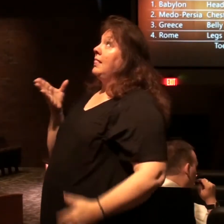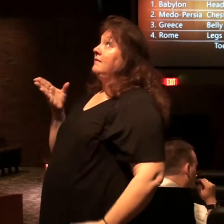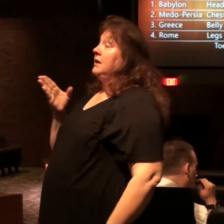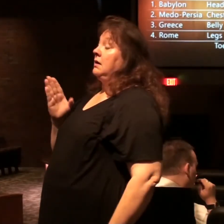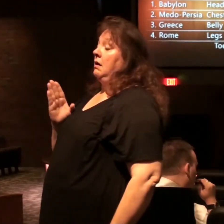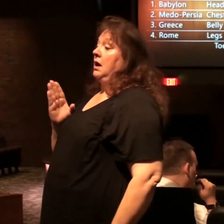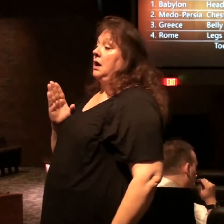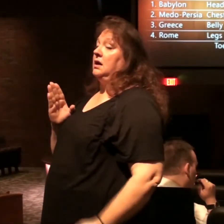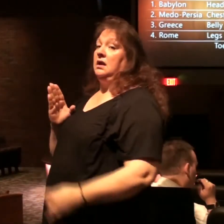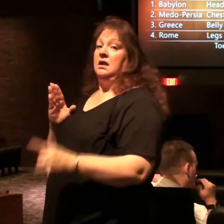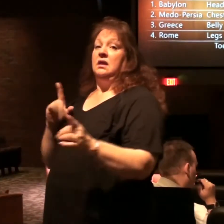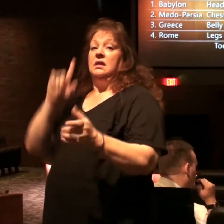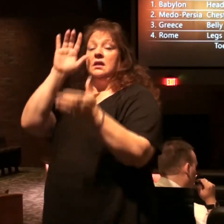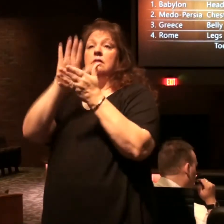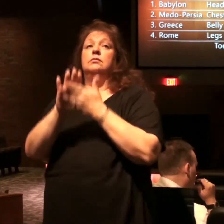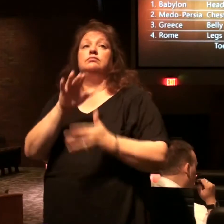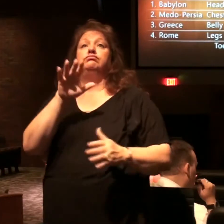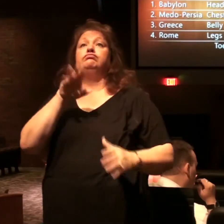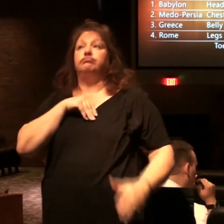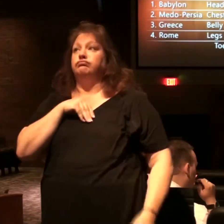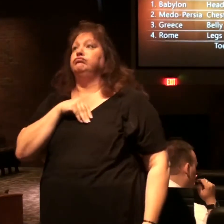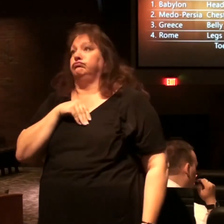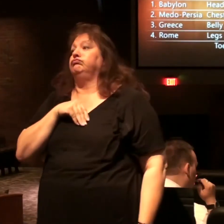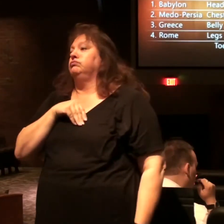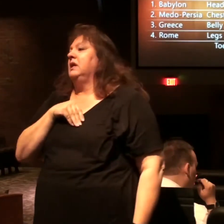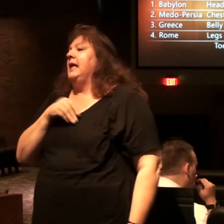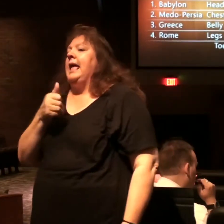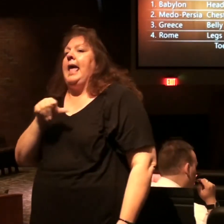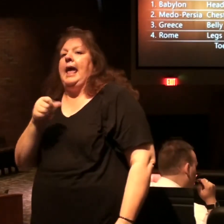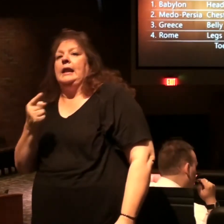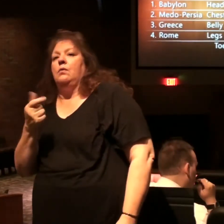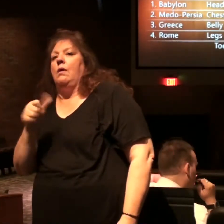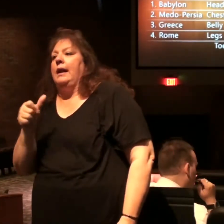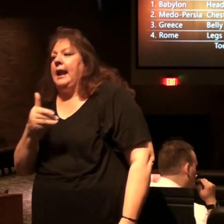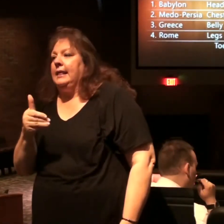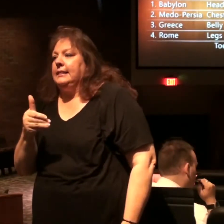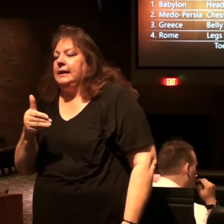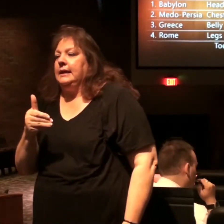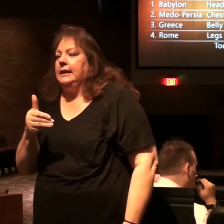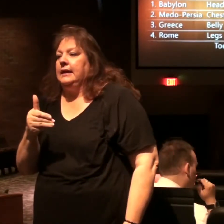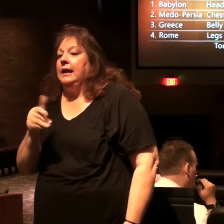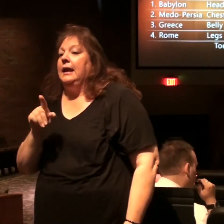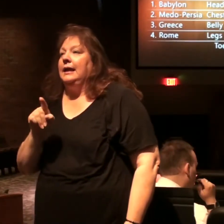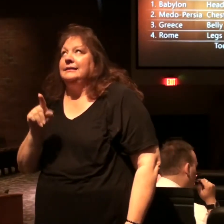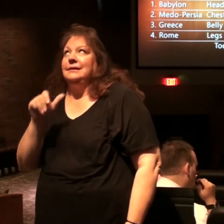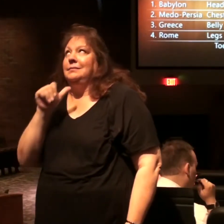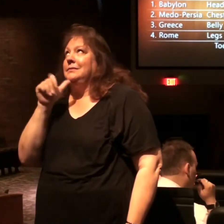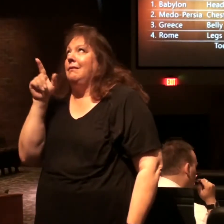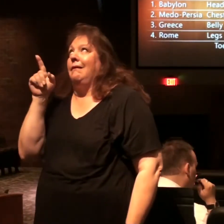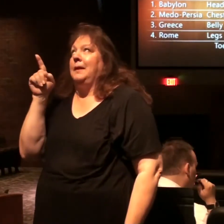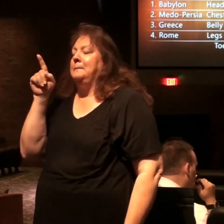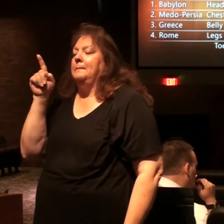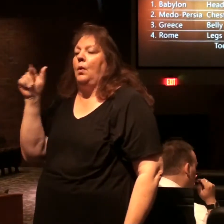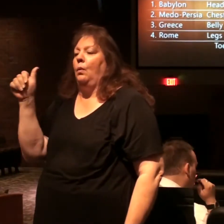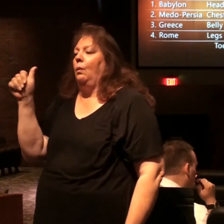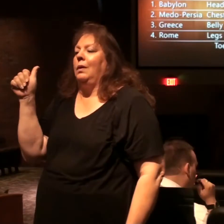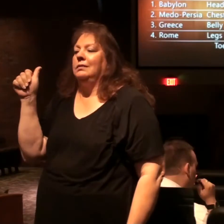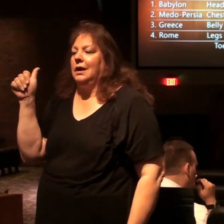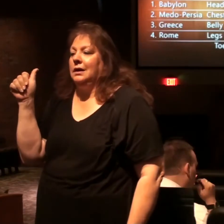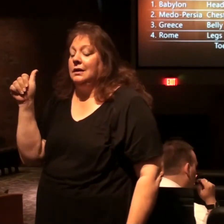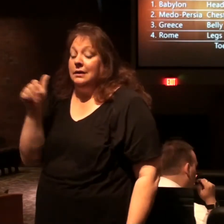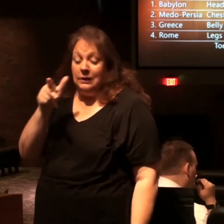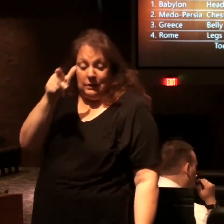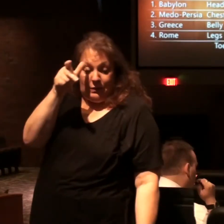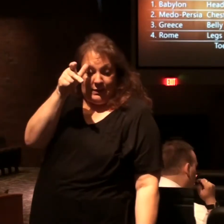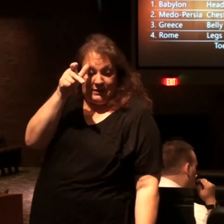the unbeliever will worship anyone and anything but the true and living God so when